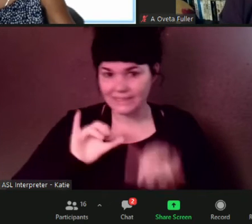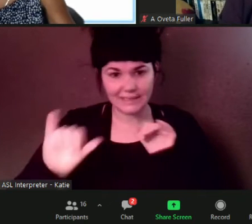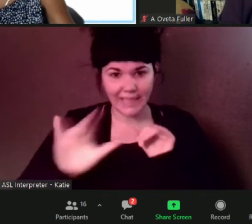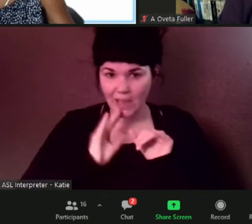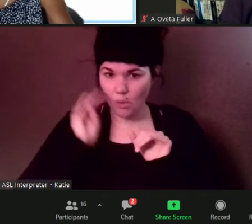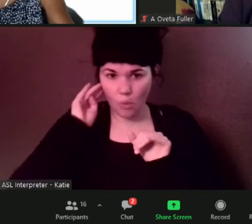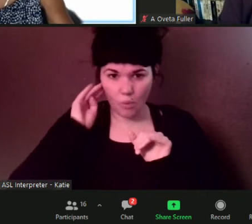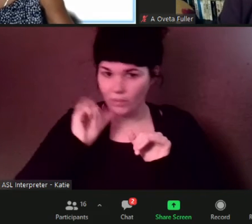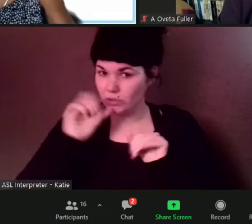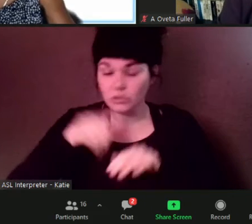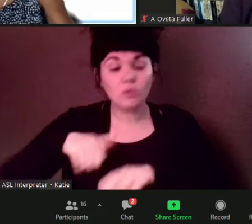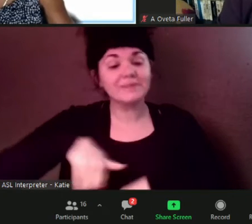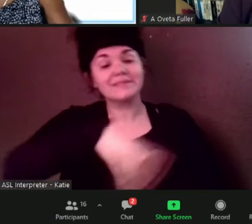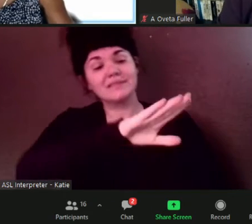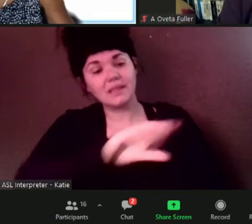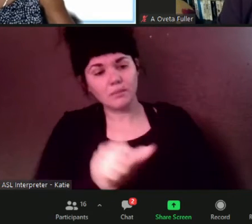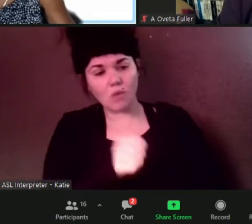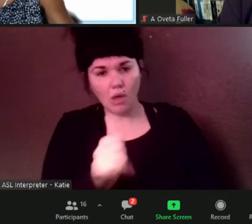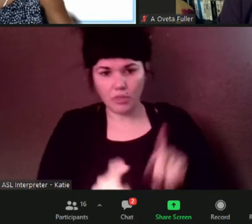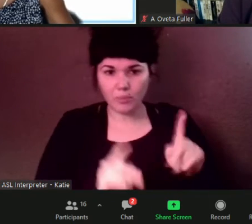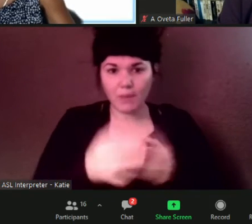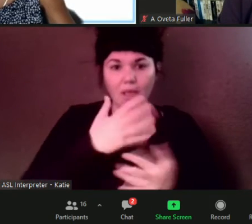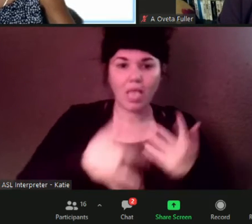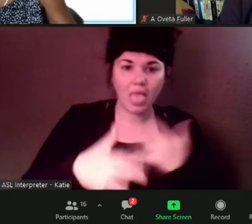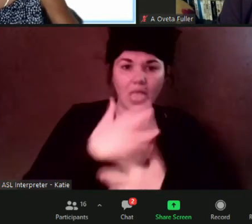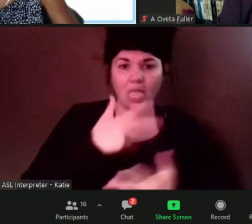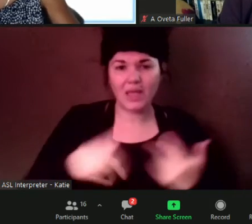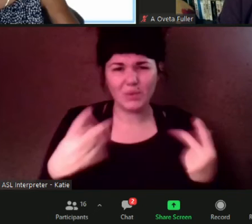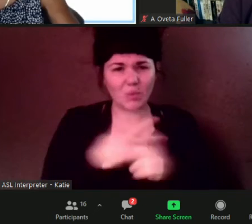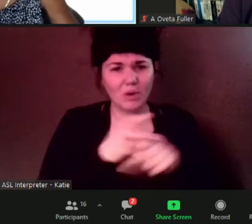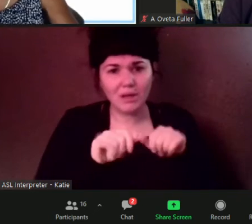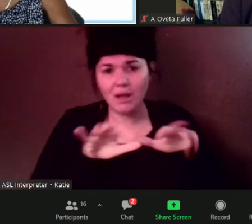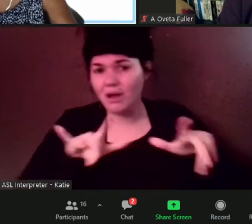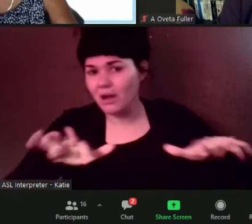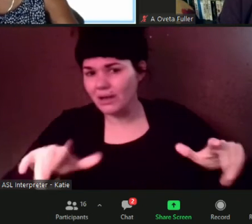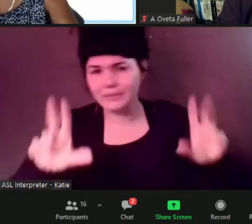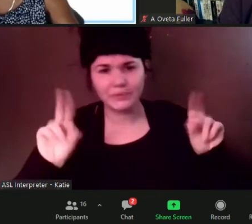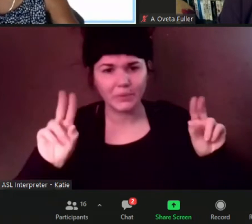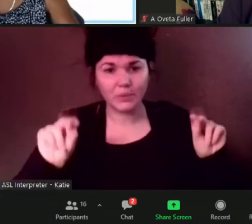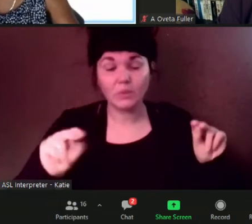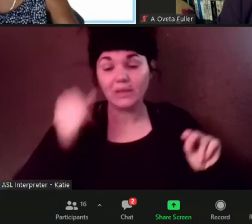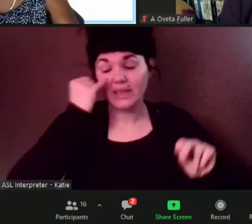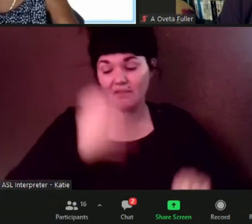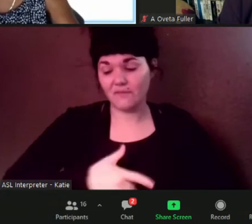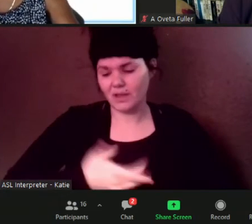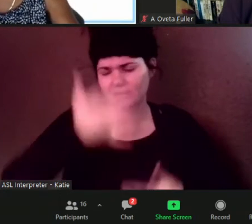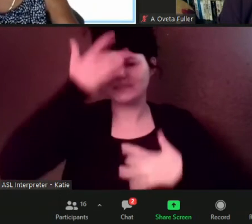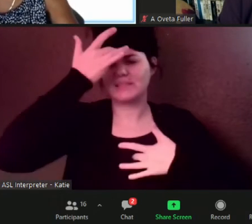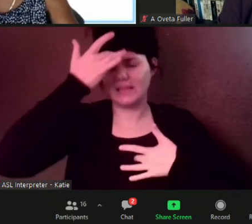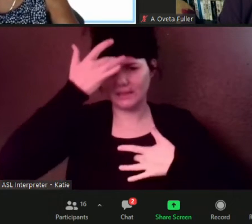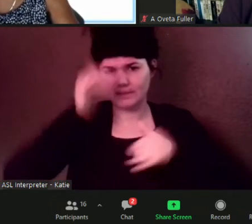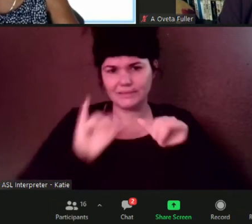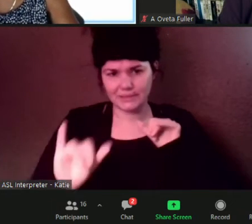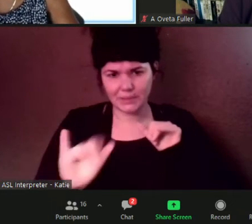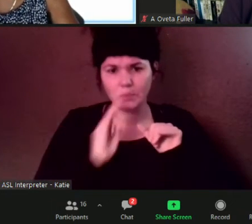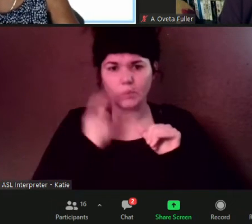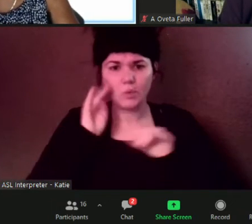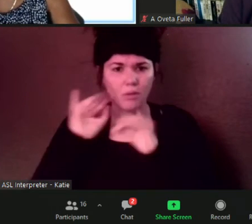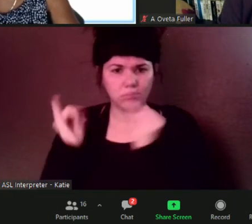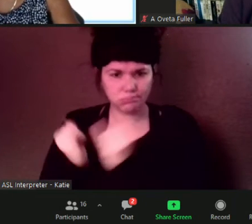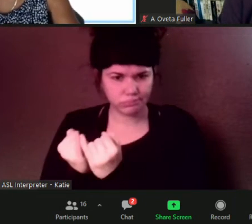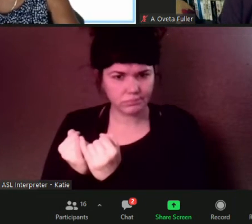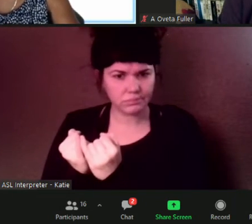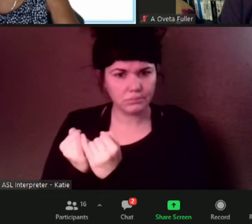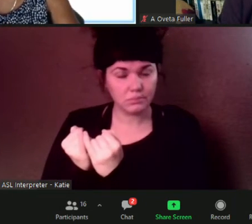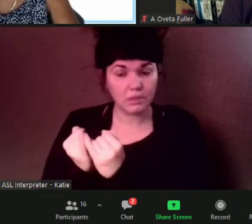it's already spreading and just some common sense if you're sick try to isolate but don't hesitate to call your doctor it's easy easy